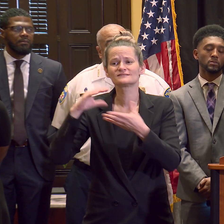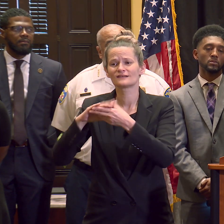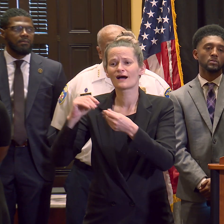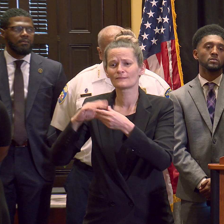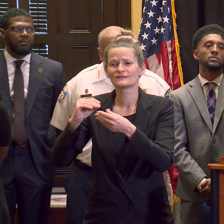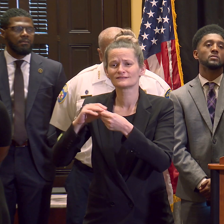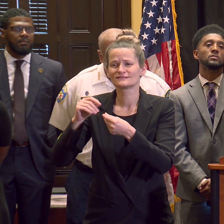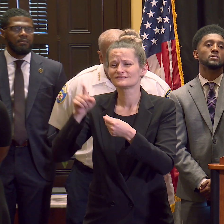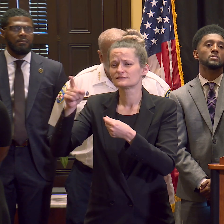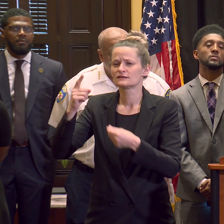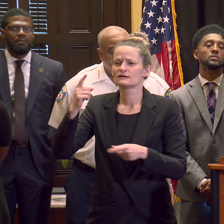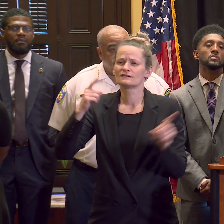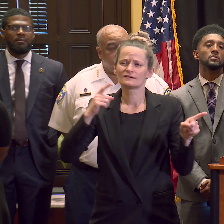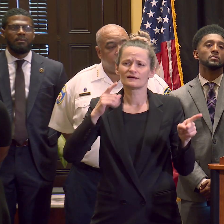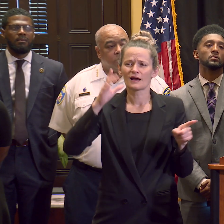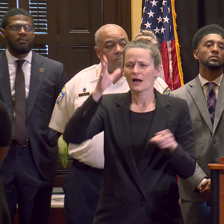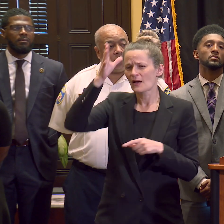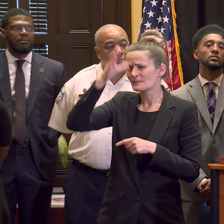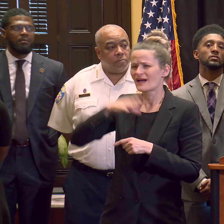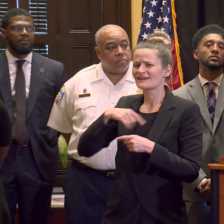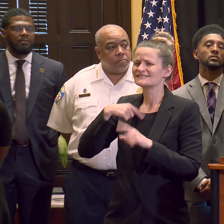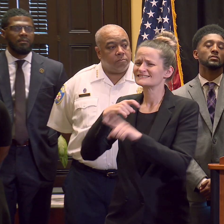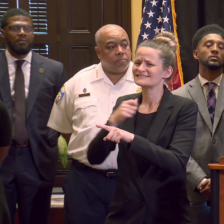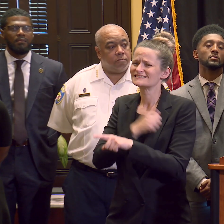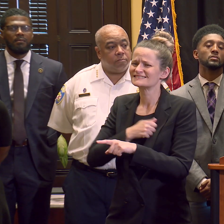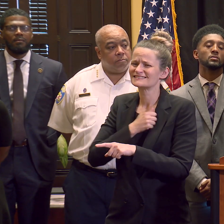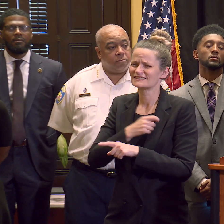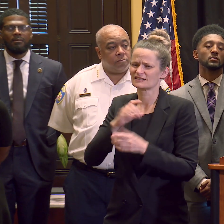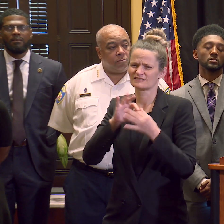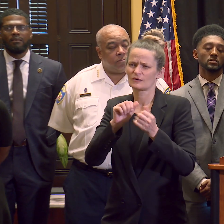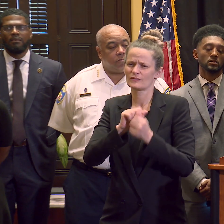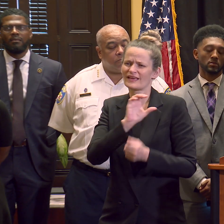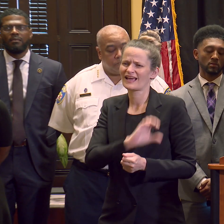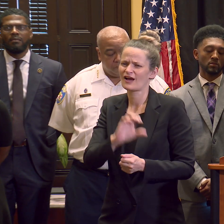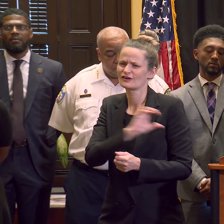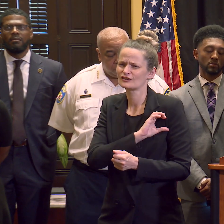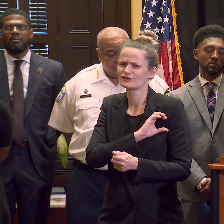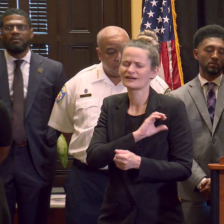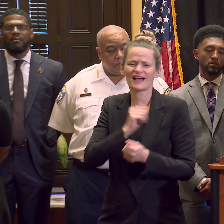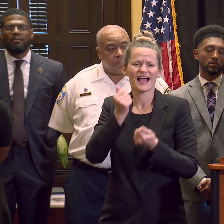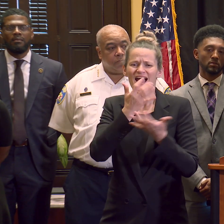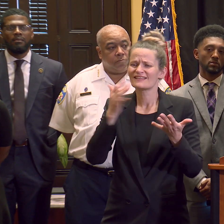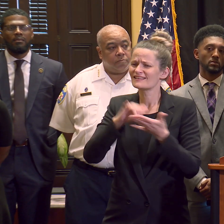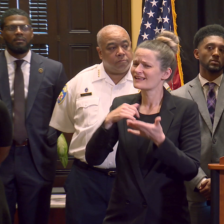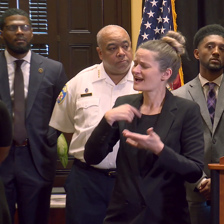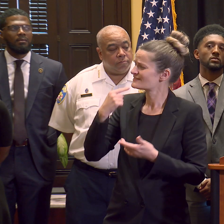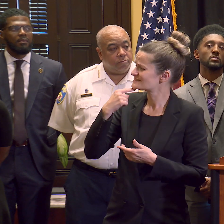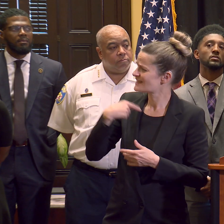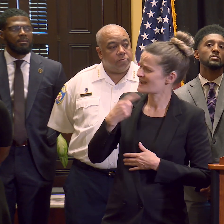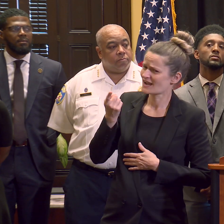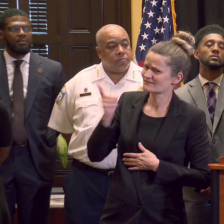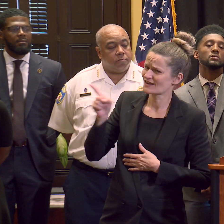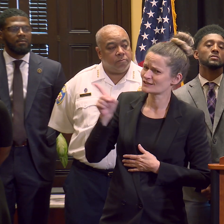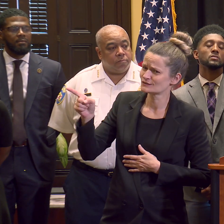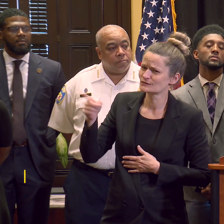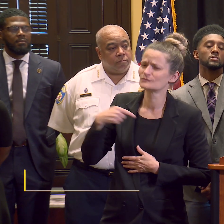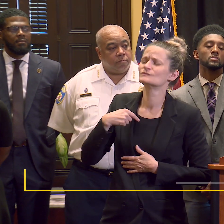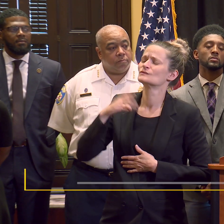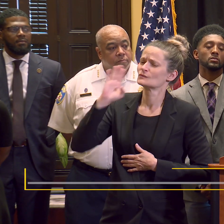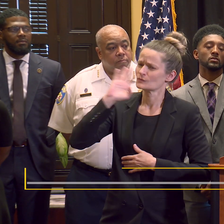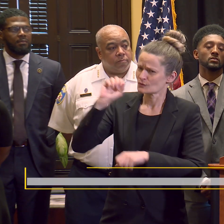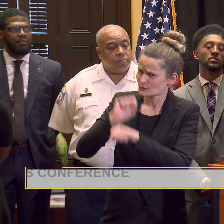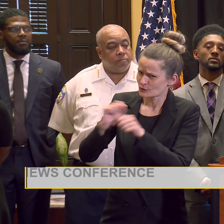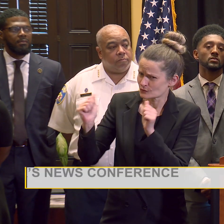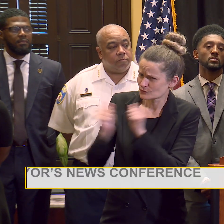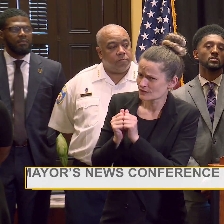Commissioner Harrison, if I said anything in the past that is offensive to you. I want to work with you. I know we're going to